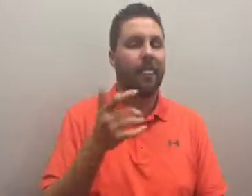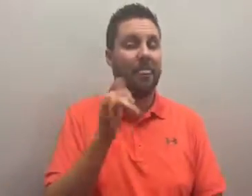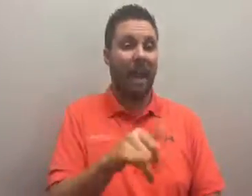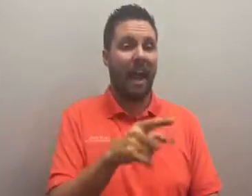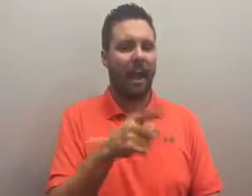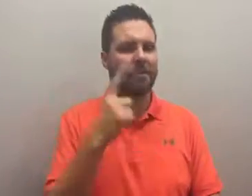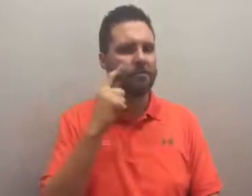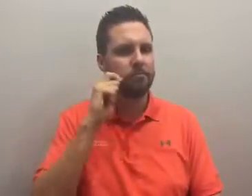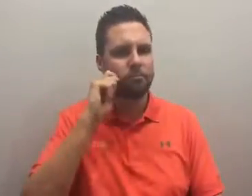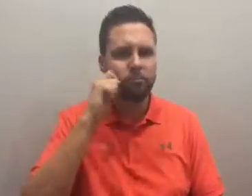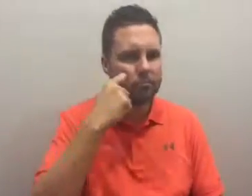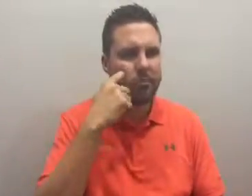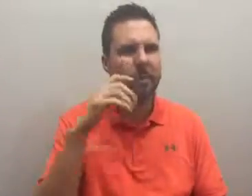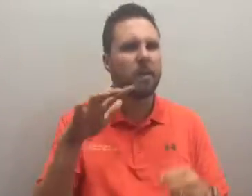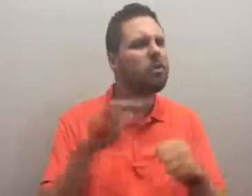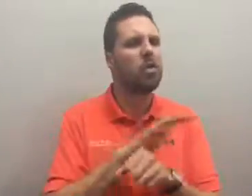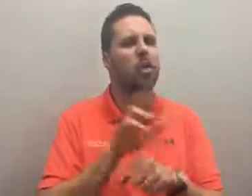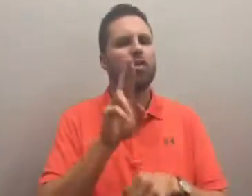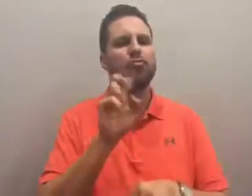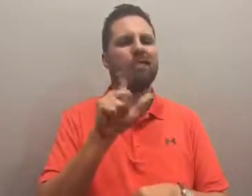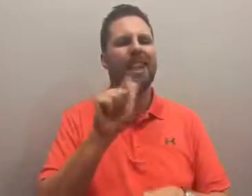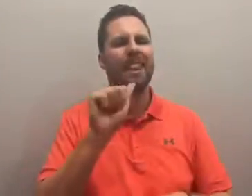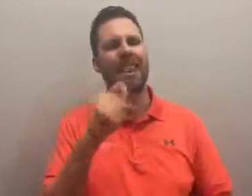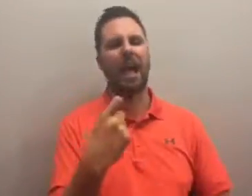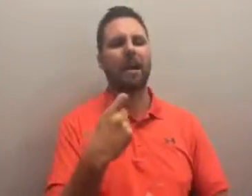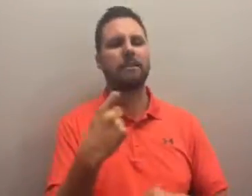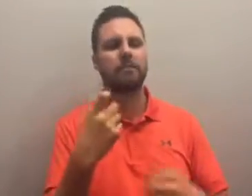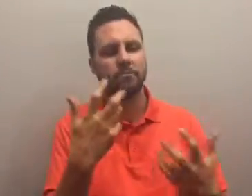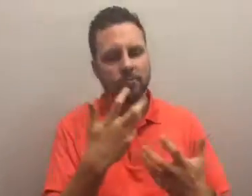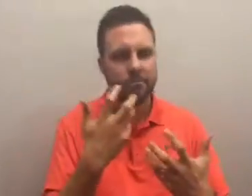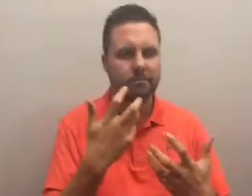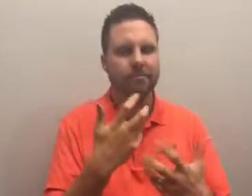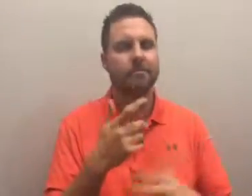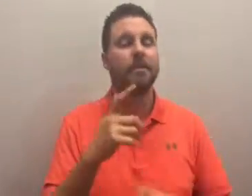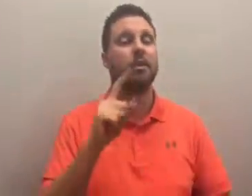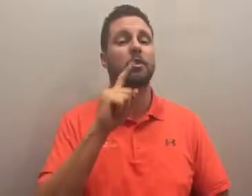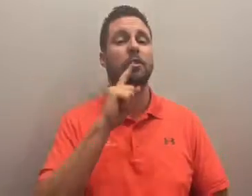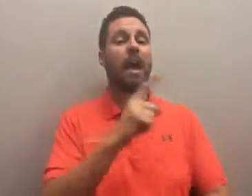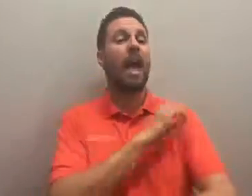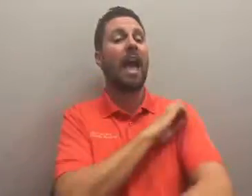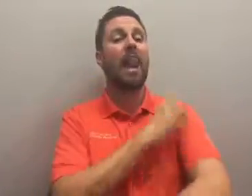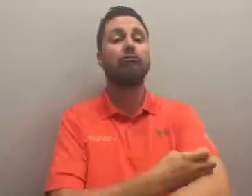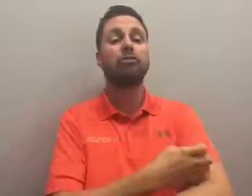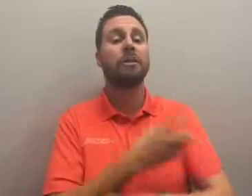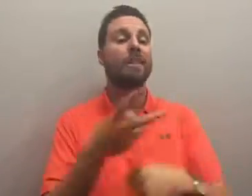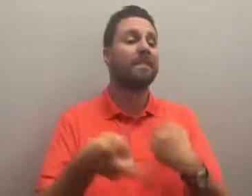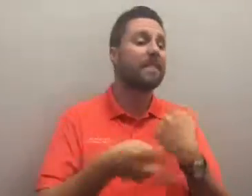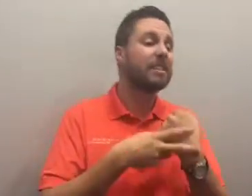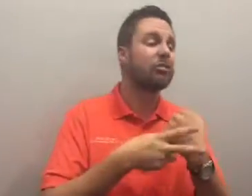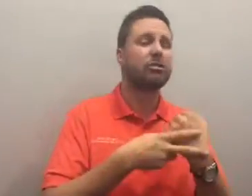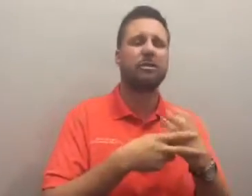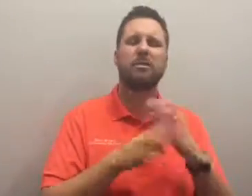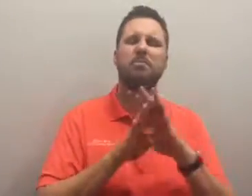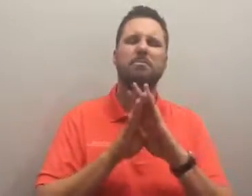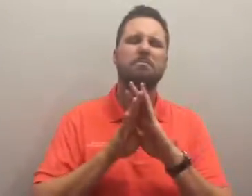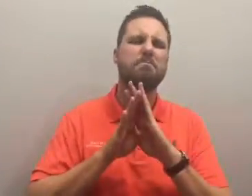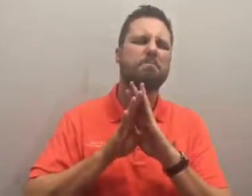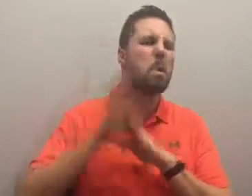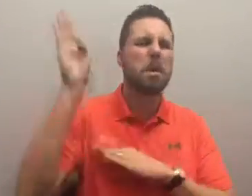think that sounds really neat energy efficiency is a booming industry and affects homeowners and how modern homes are